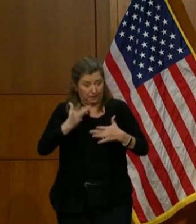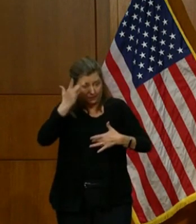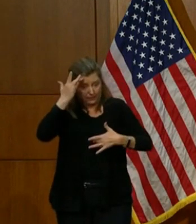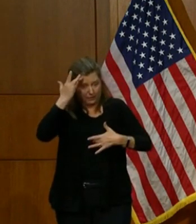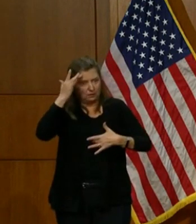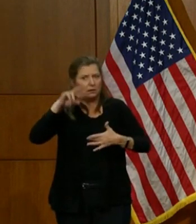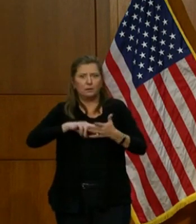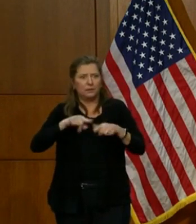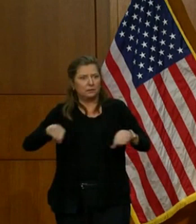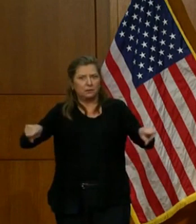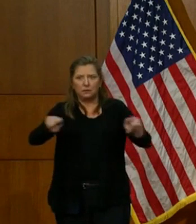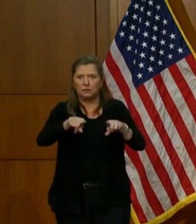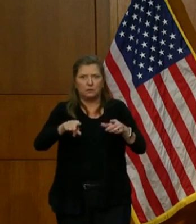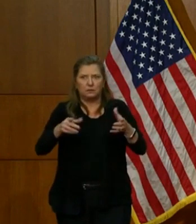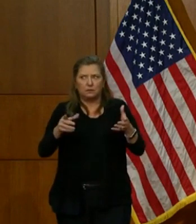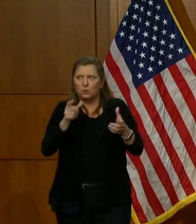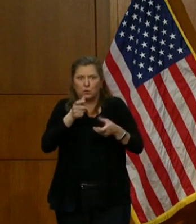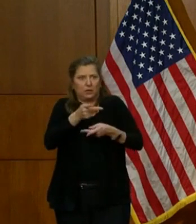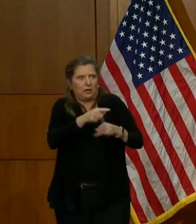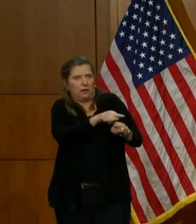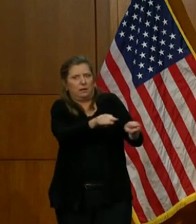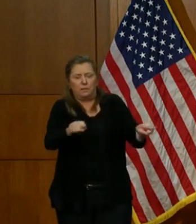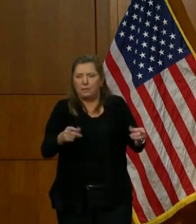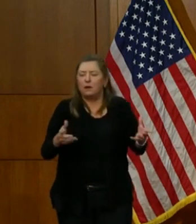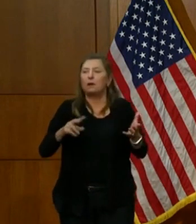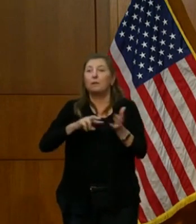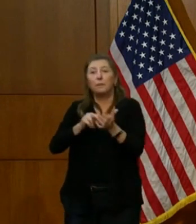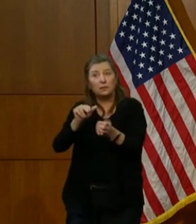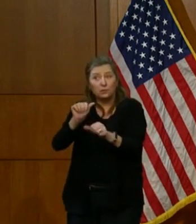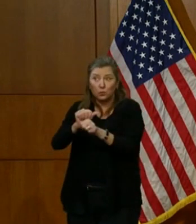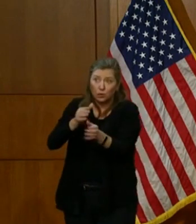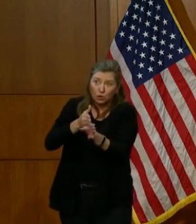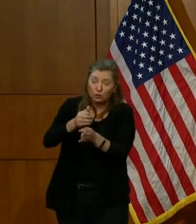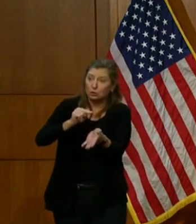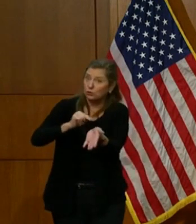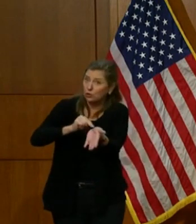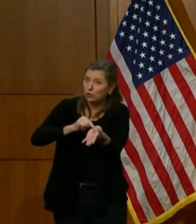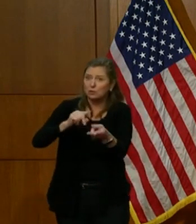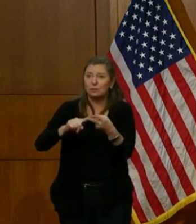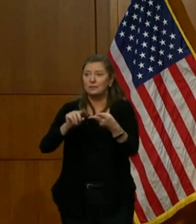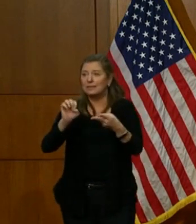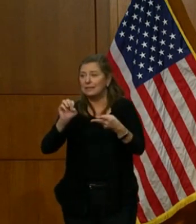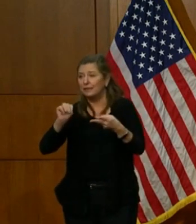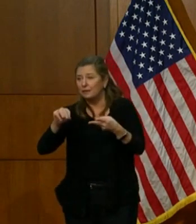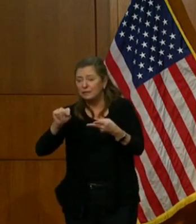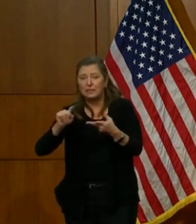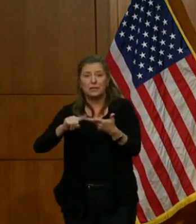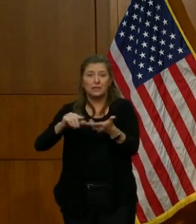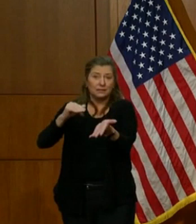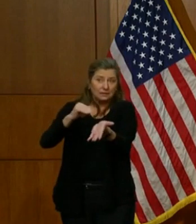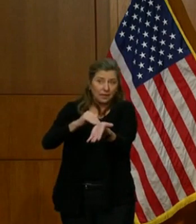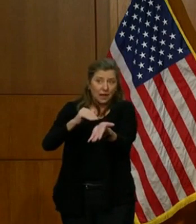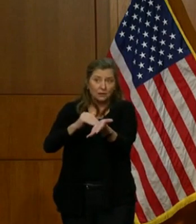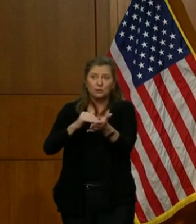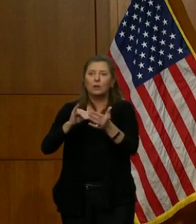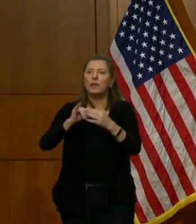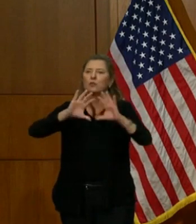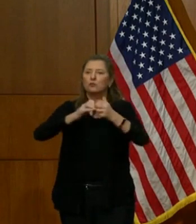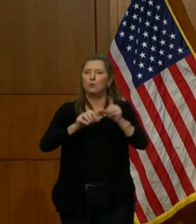no one is left to care for everyone else. So nurses, EMTs, doctors, they're in Group